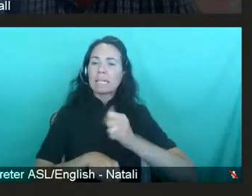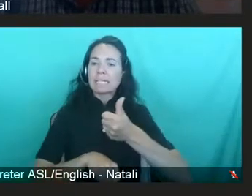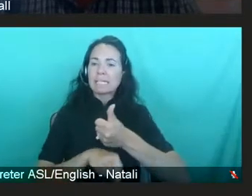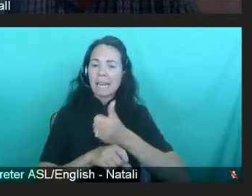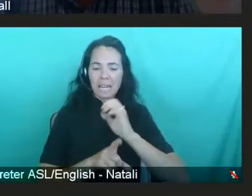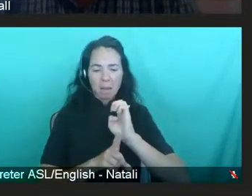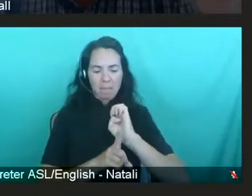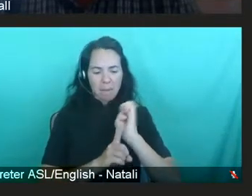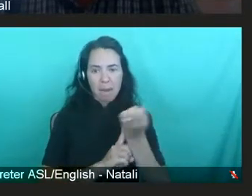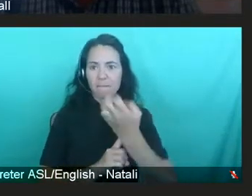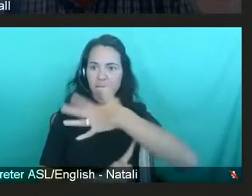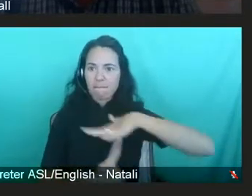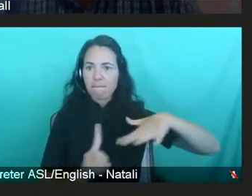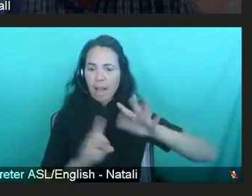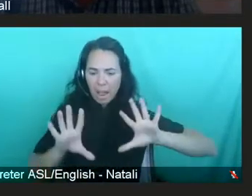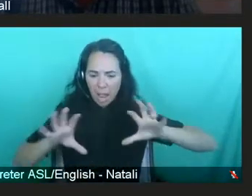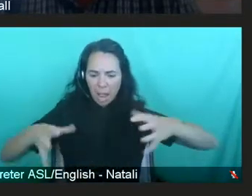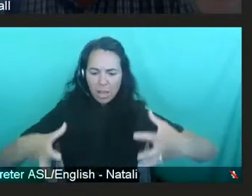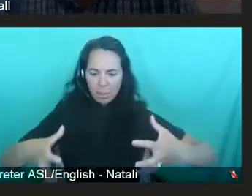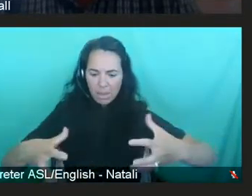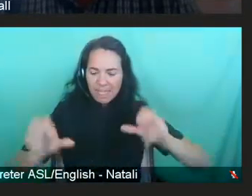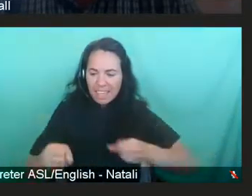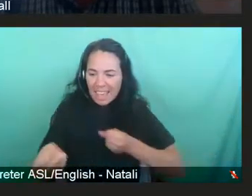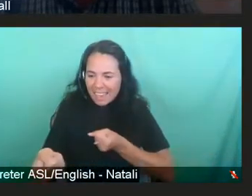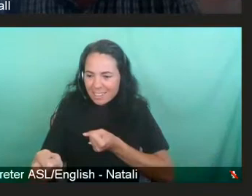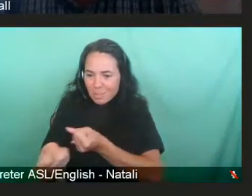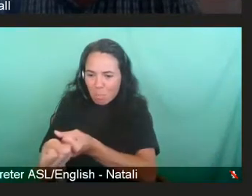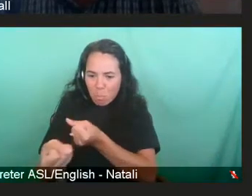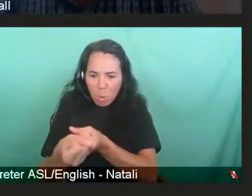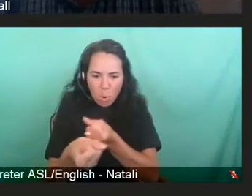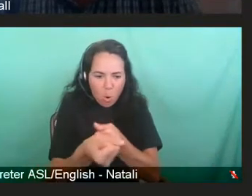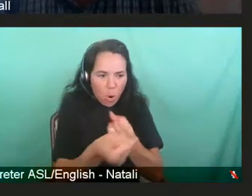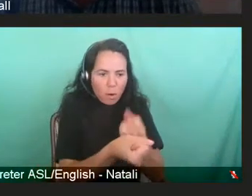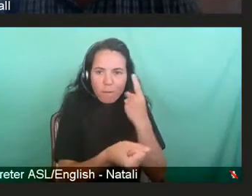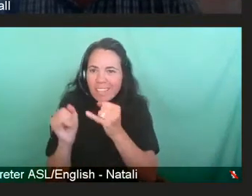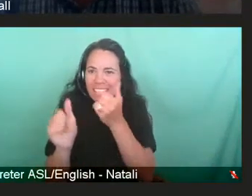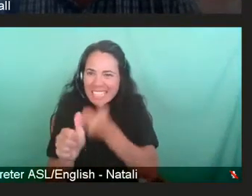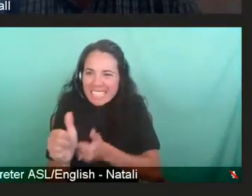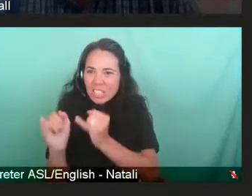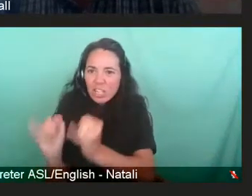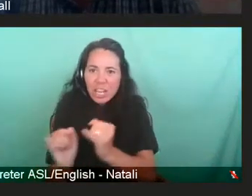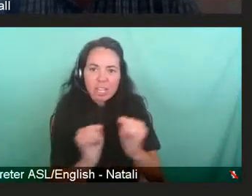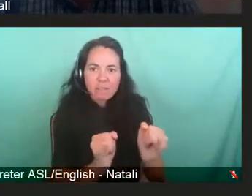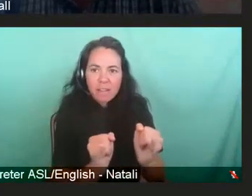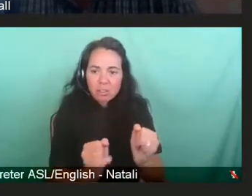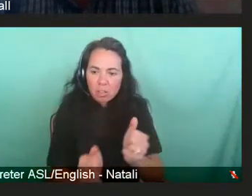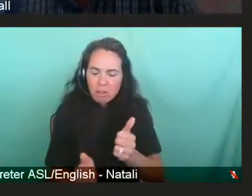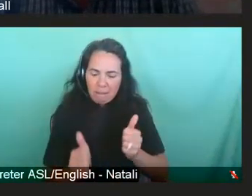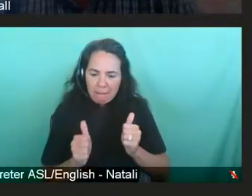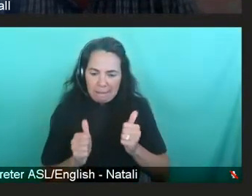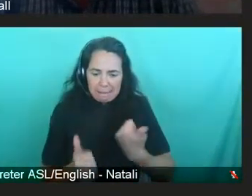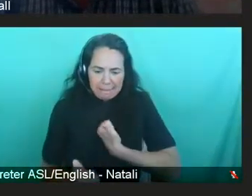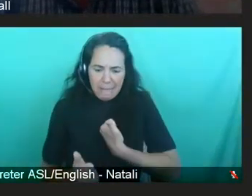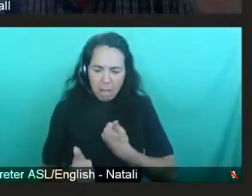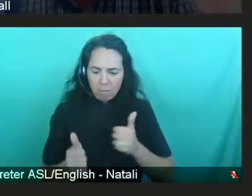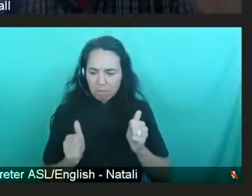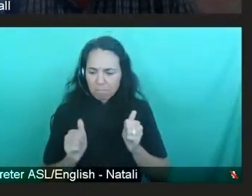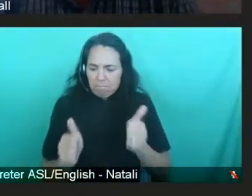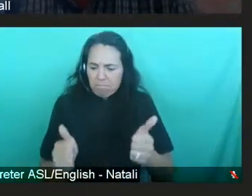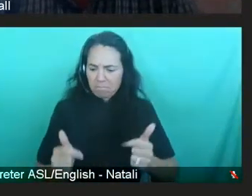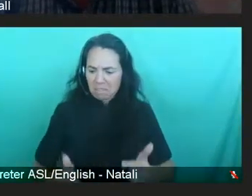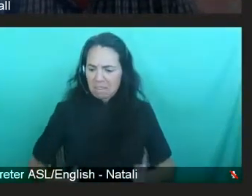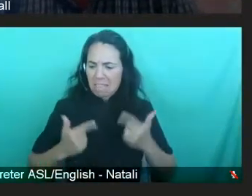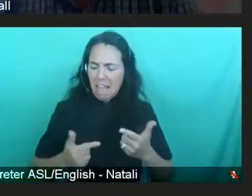is really supportive of an individual's self-directed life towards that definition for themselves is